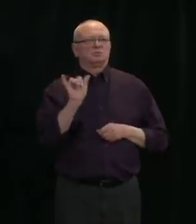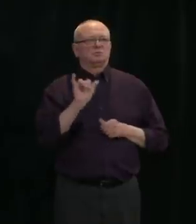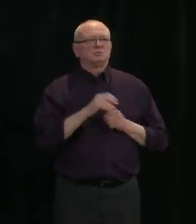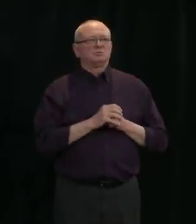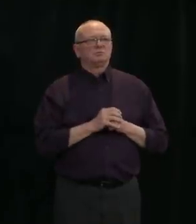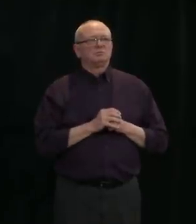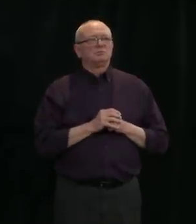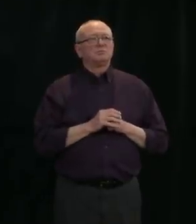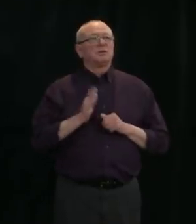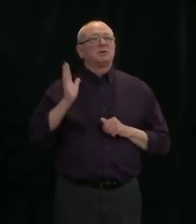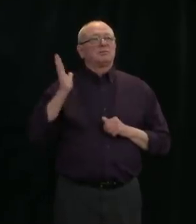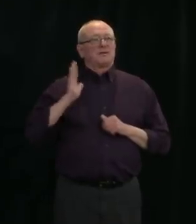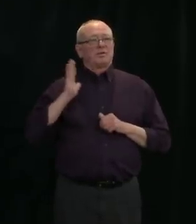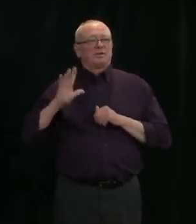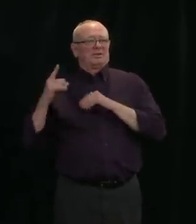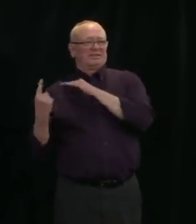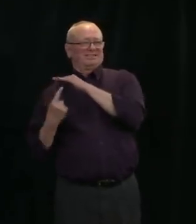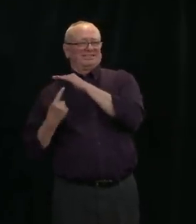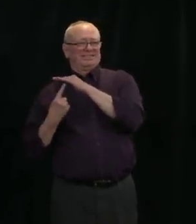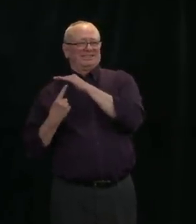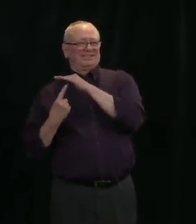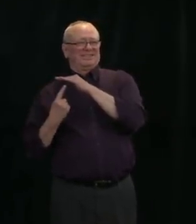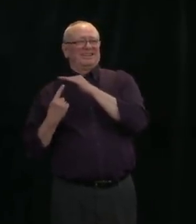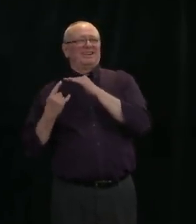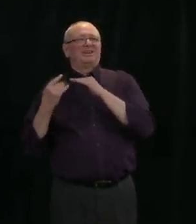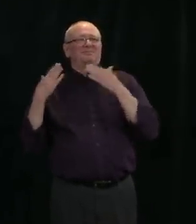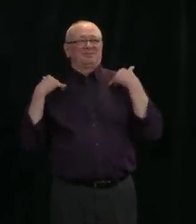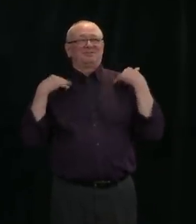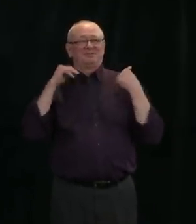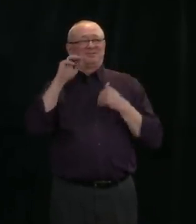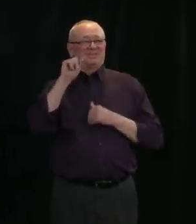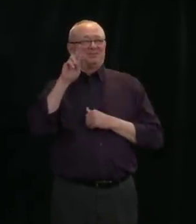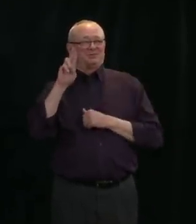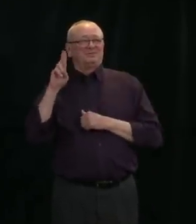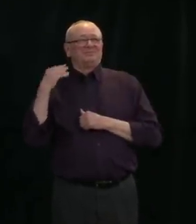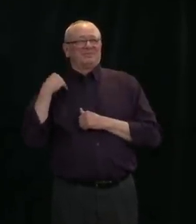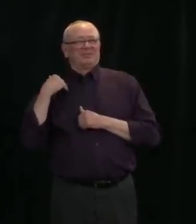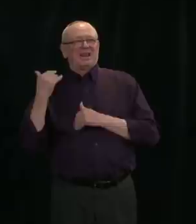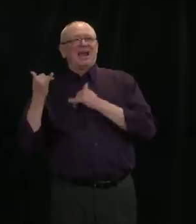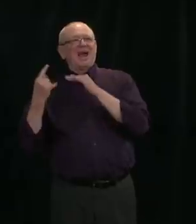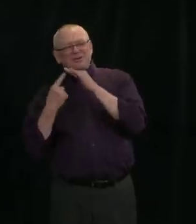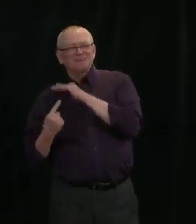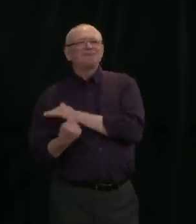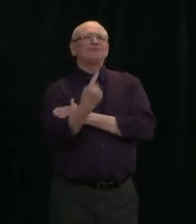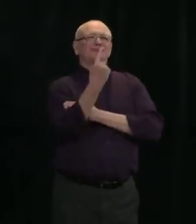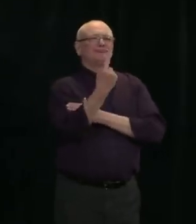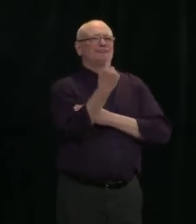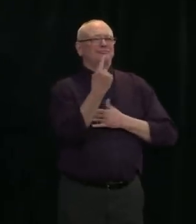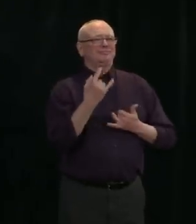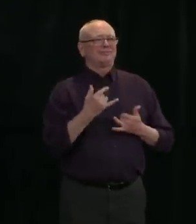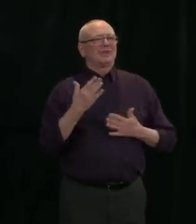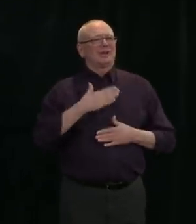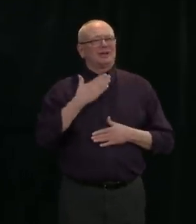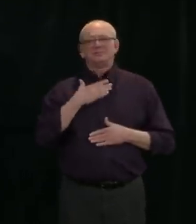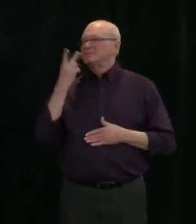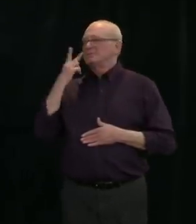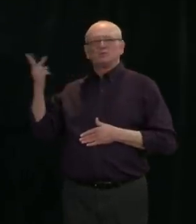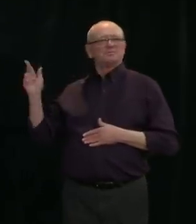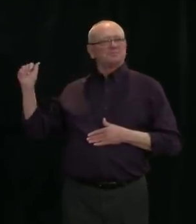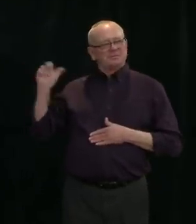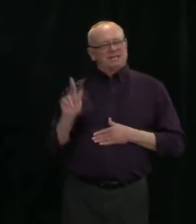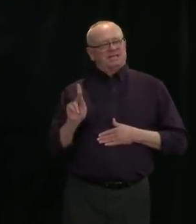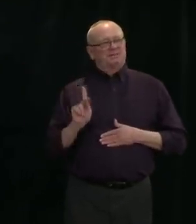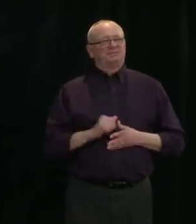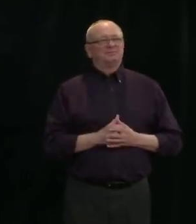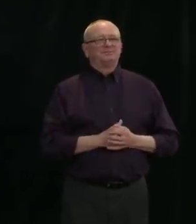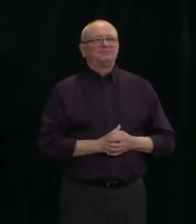Now, as we know, we have some positive news to share about hundreds of private companies I'll be mentioning in a moment, and non-profit groups that are